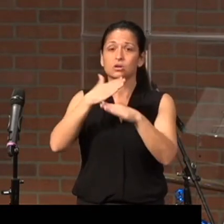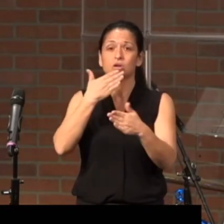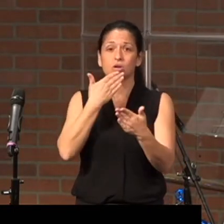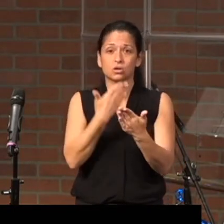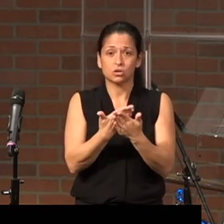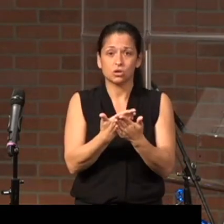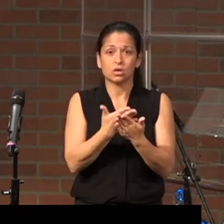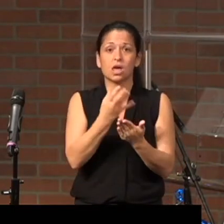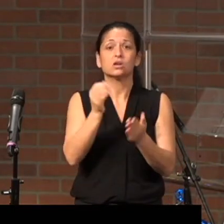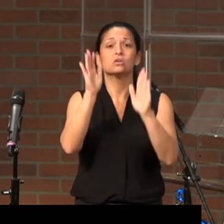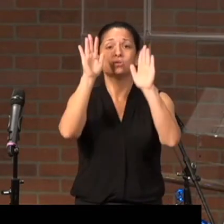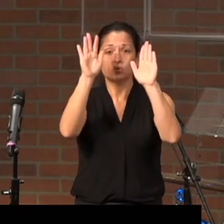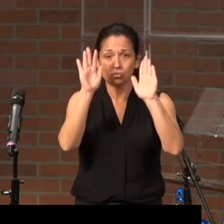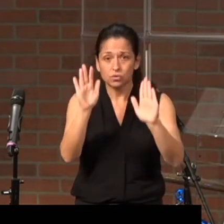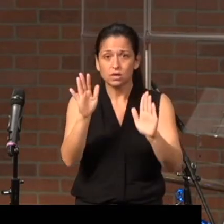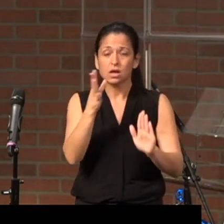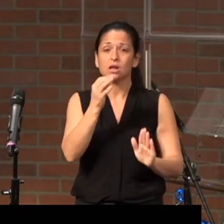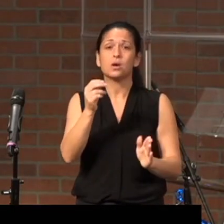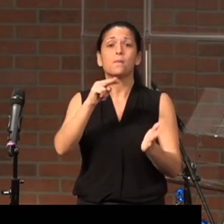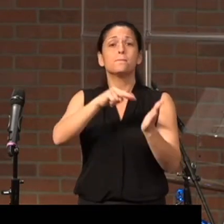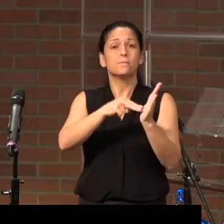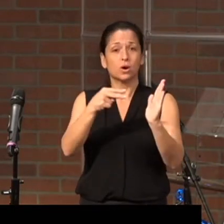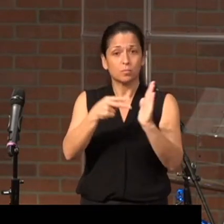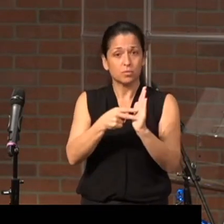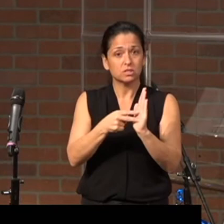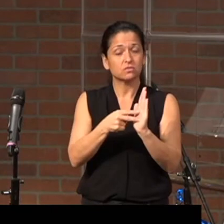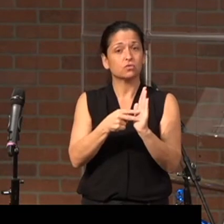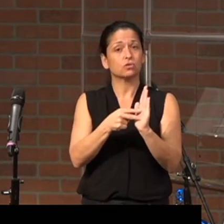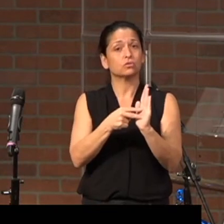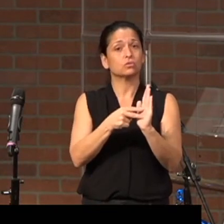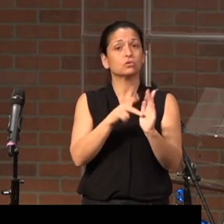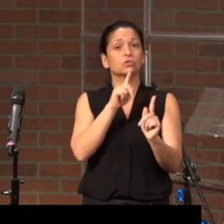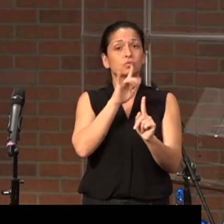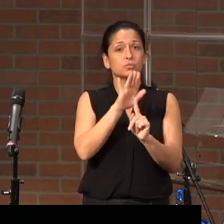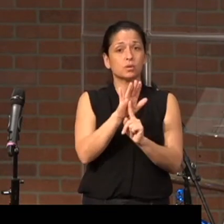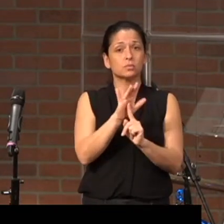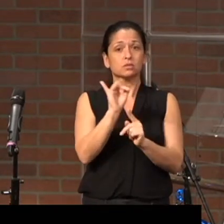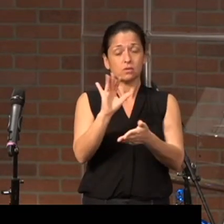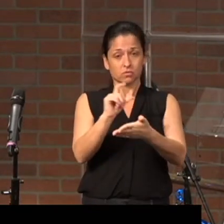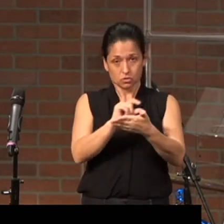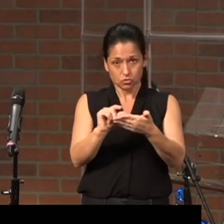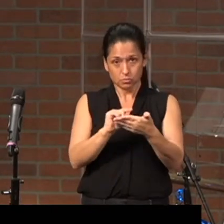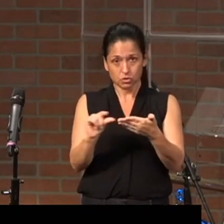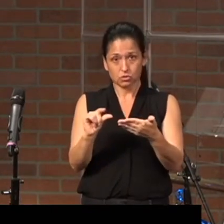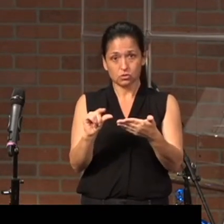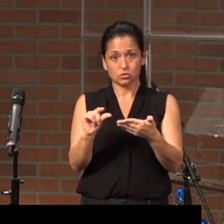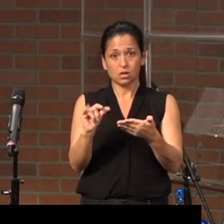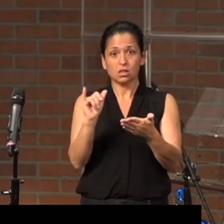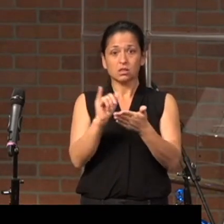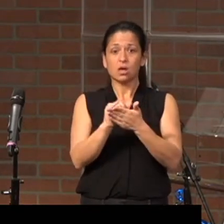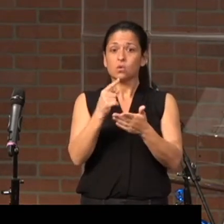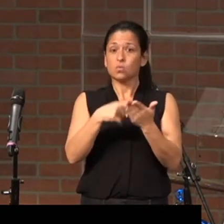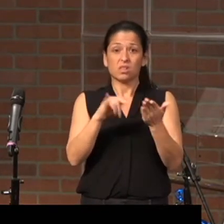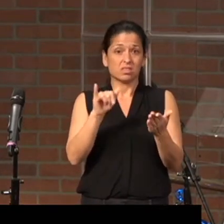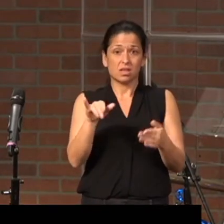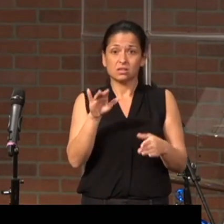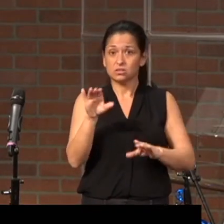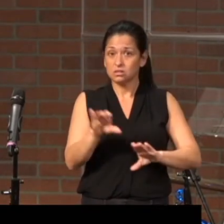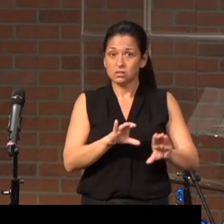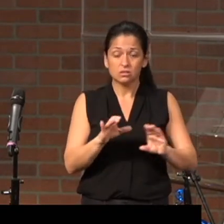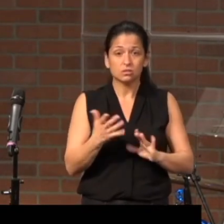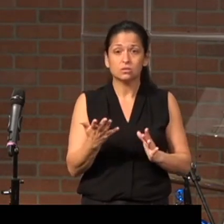and great and purposeful promises of scripture, that what that does